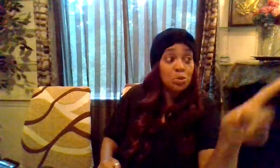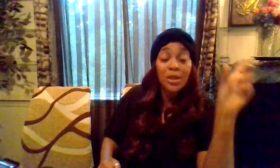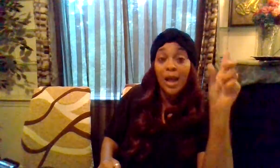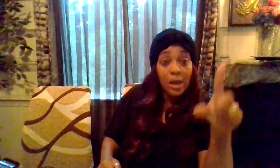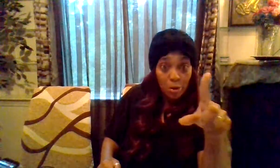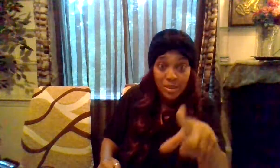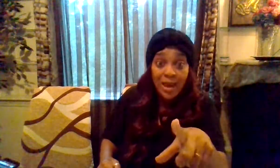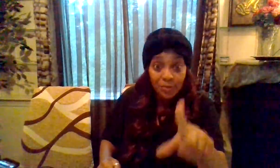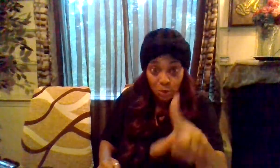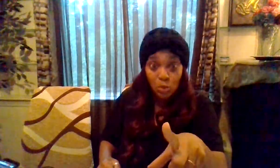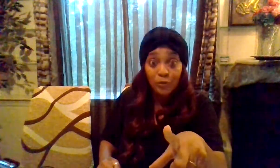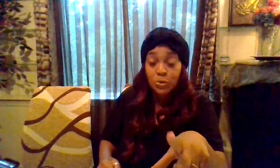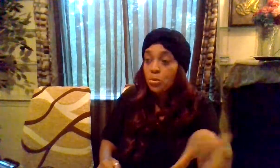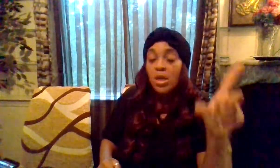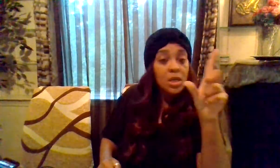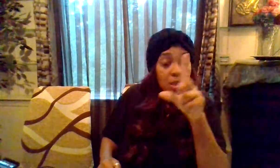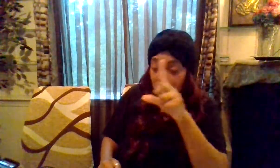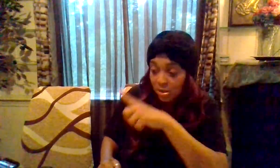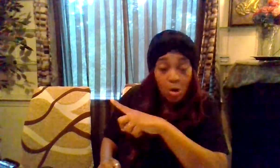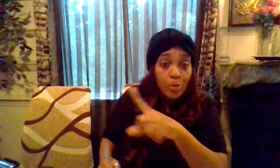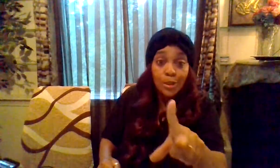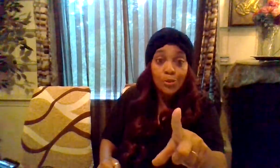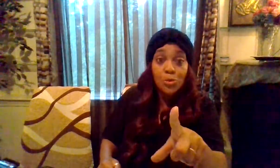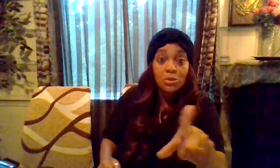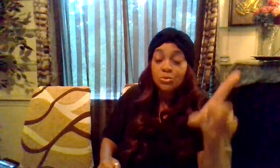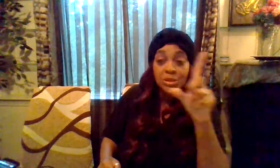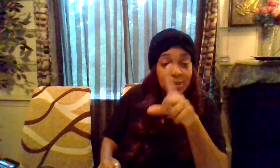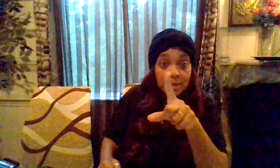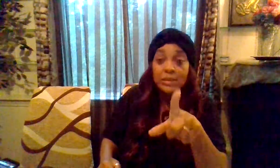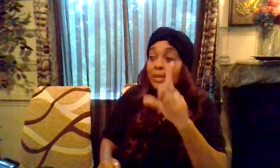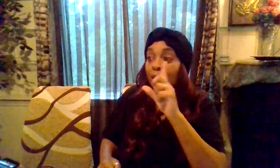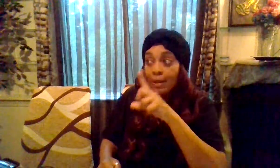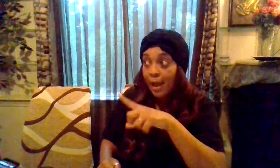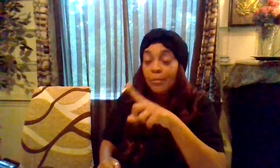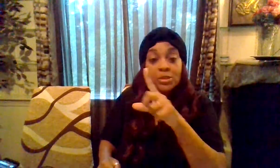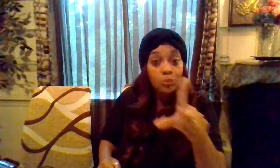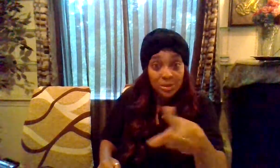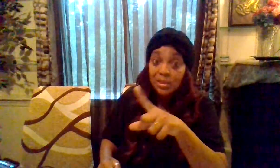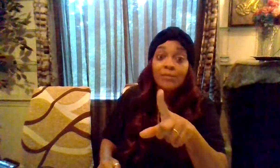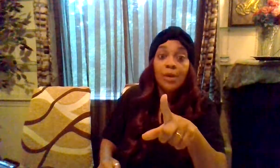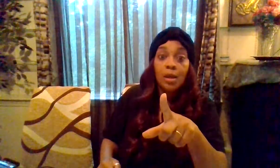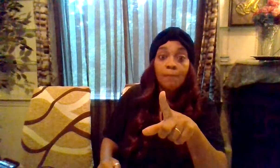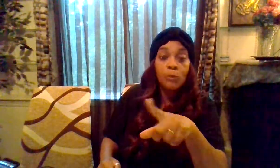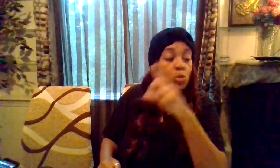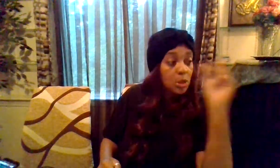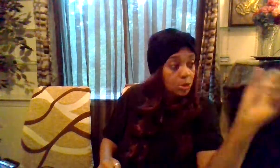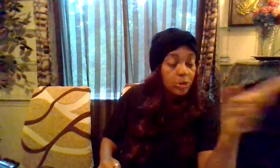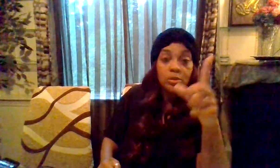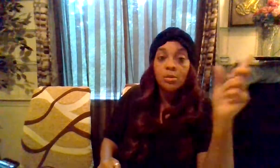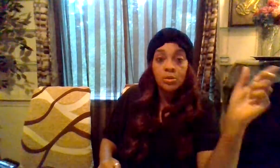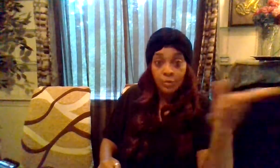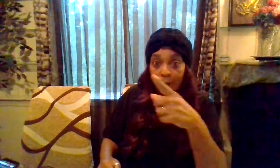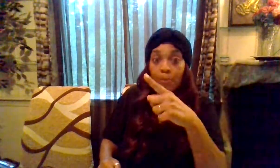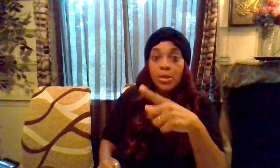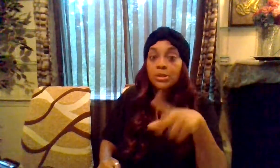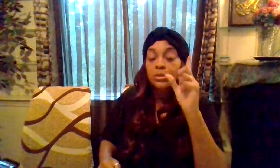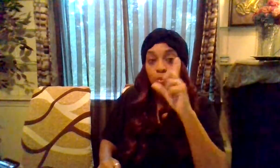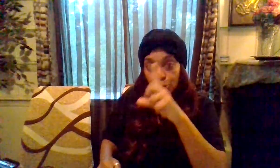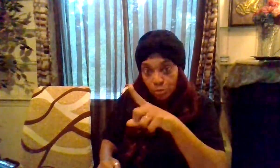you that god already had in store for you it's already yours you're just getting in that alignment to receive that you're clearing your vibration to